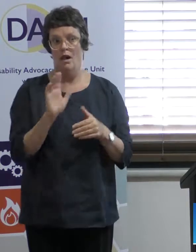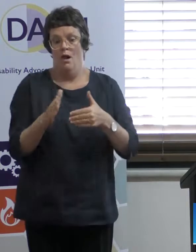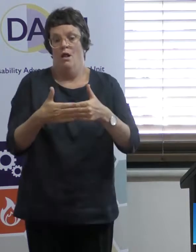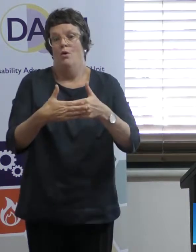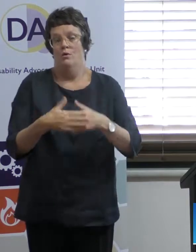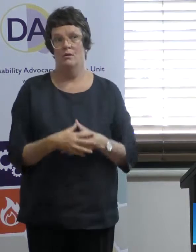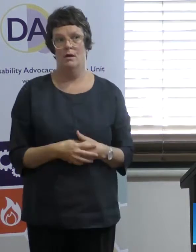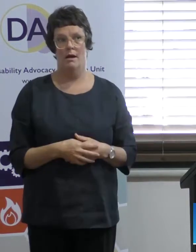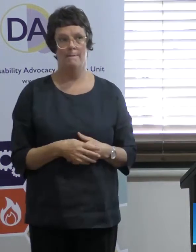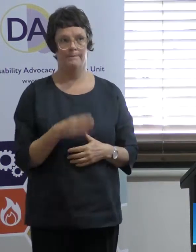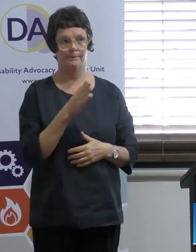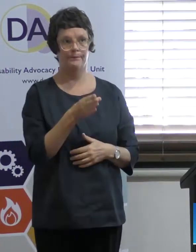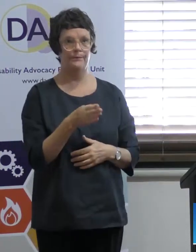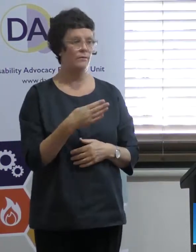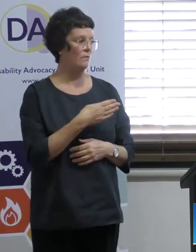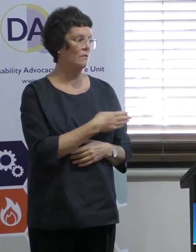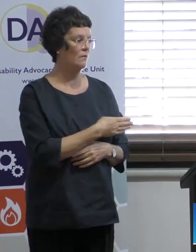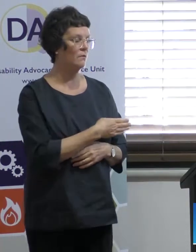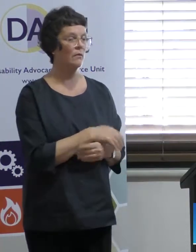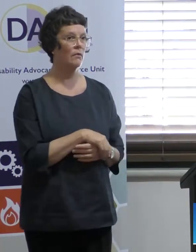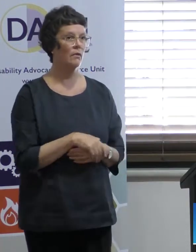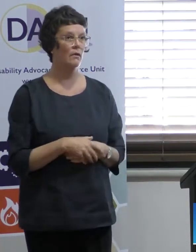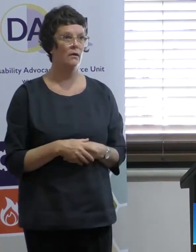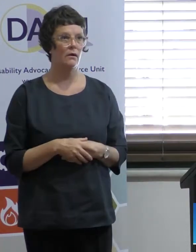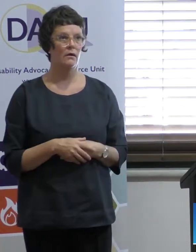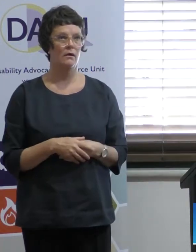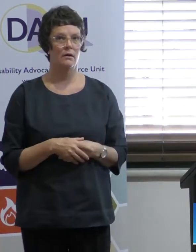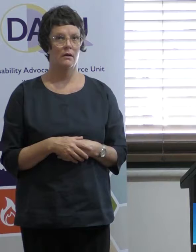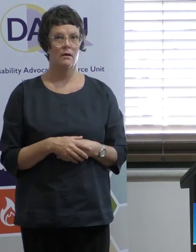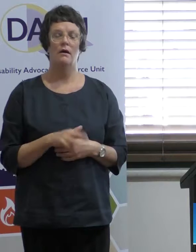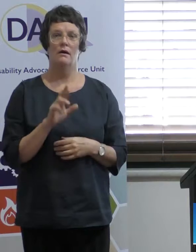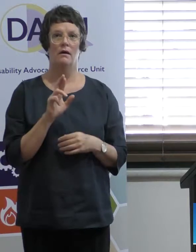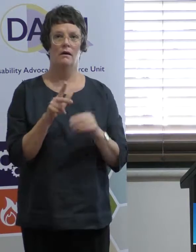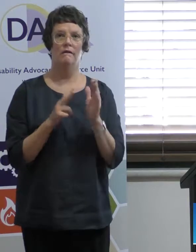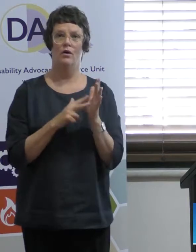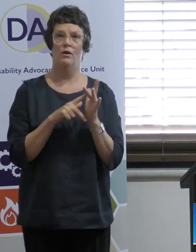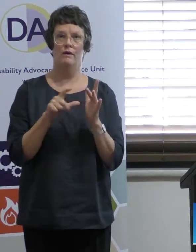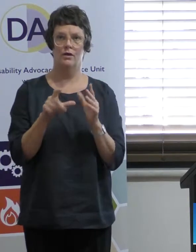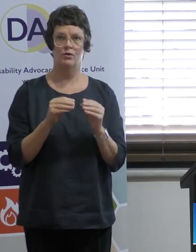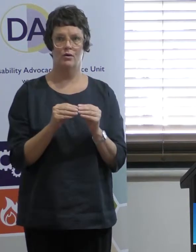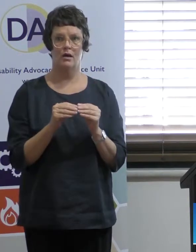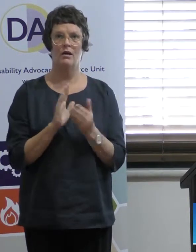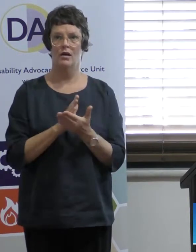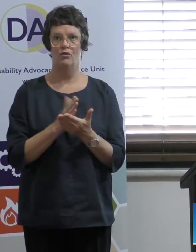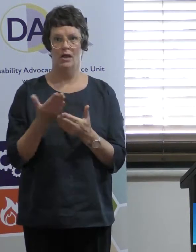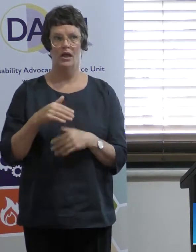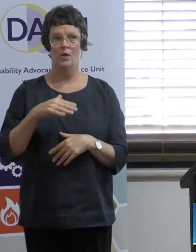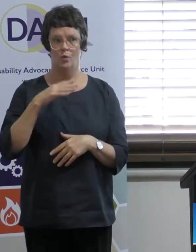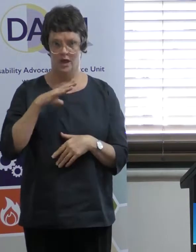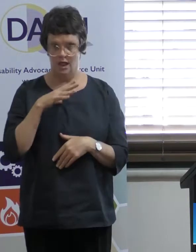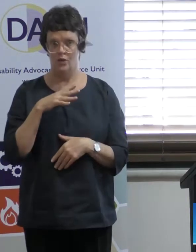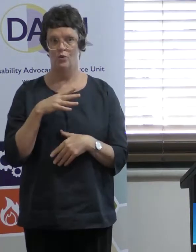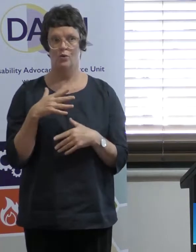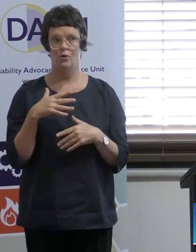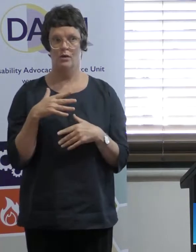Yeah, so, think we... We actually need to, in... For Victoria, literally, pull that together, work out